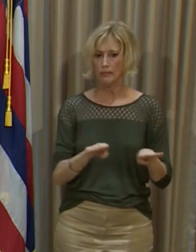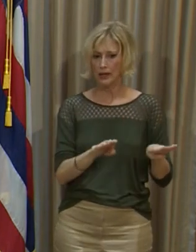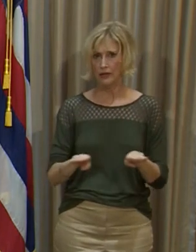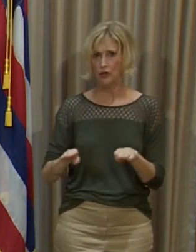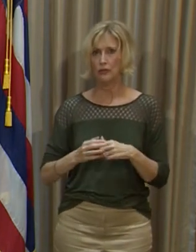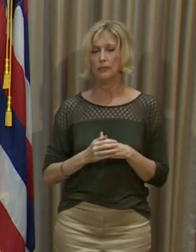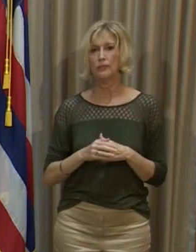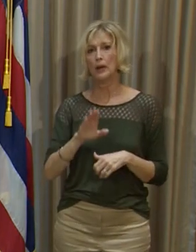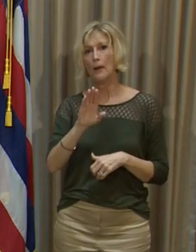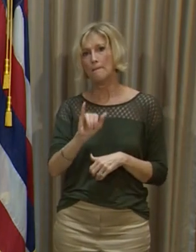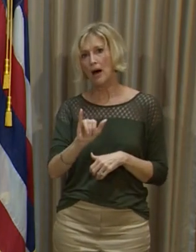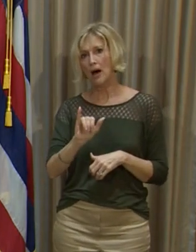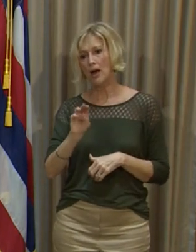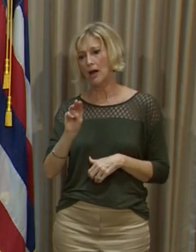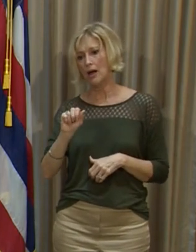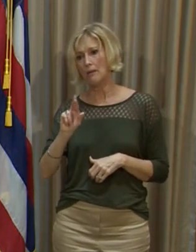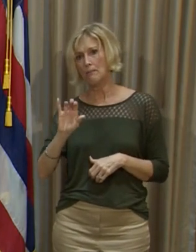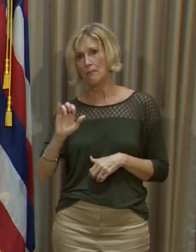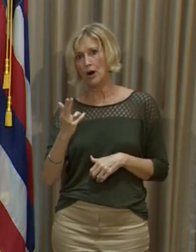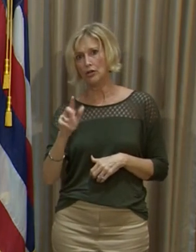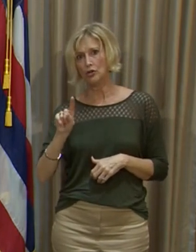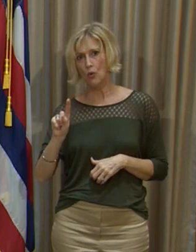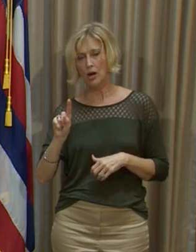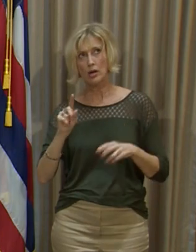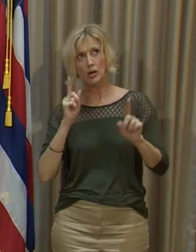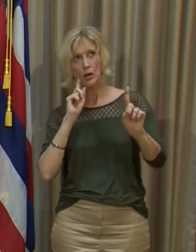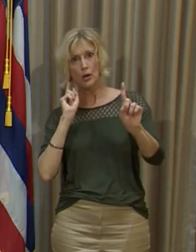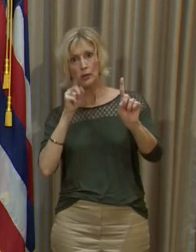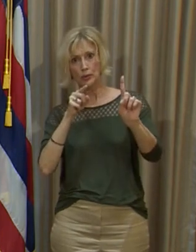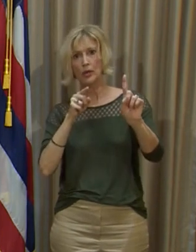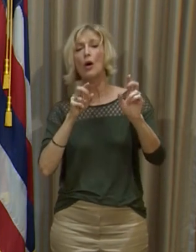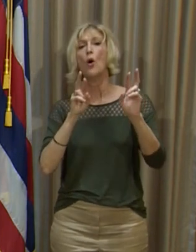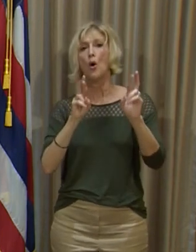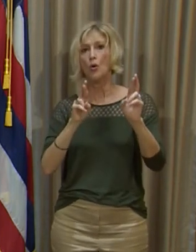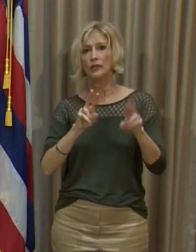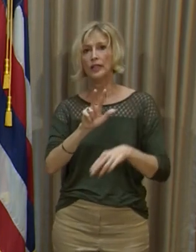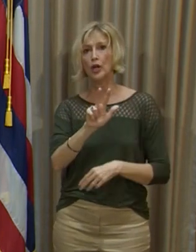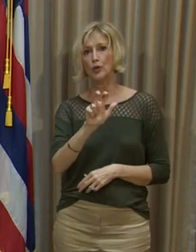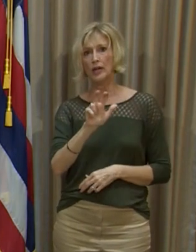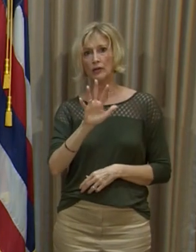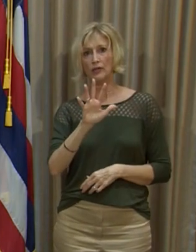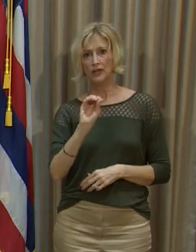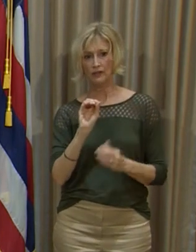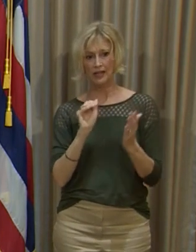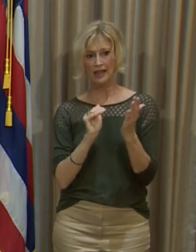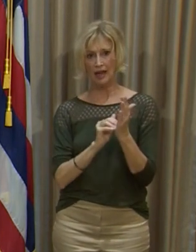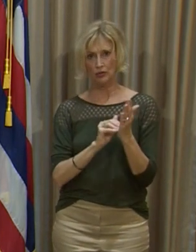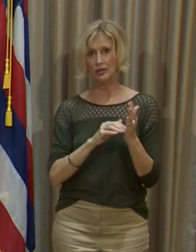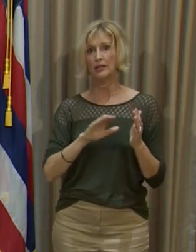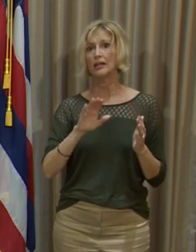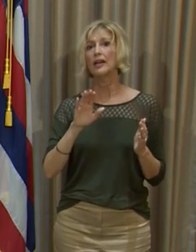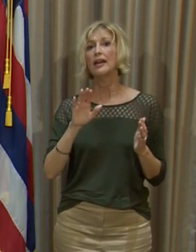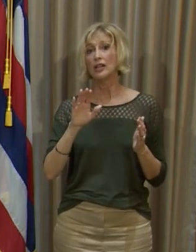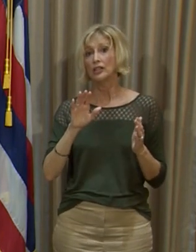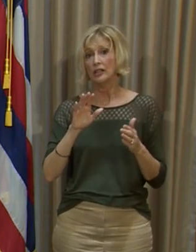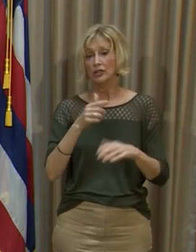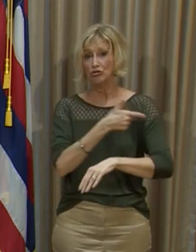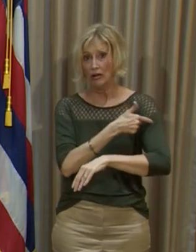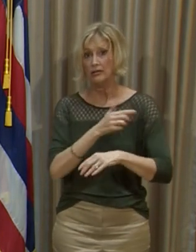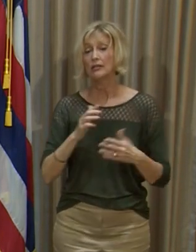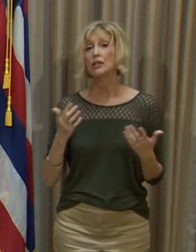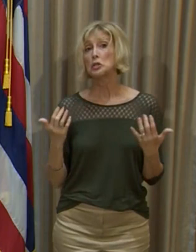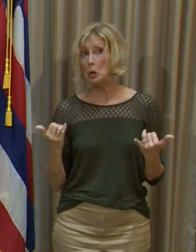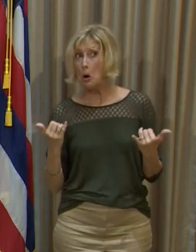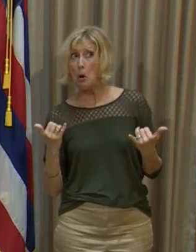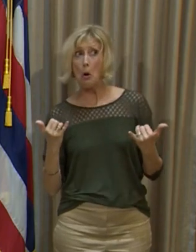By March 1st, we're targeting about 350,000 shots being done, and April 1st, 550,000 shots. So we are